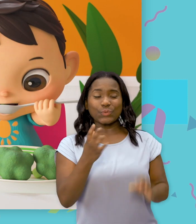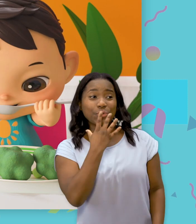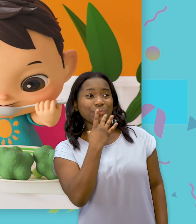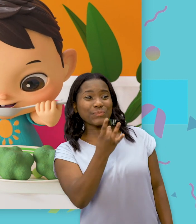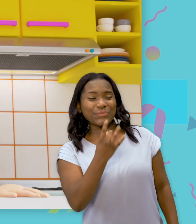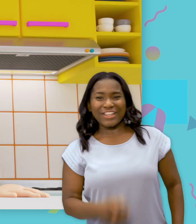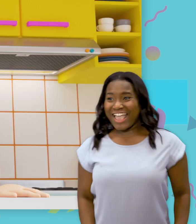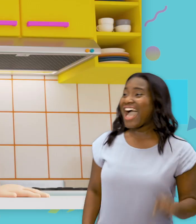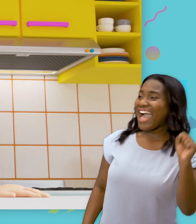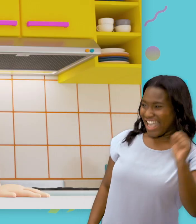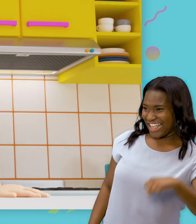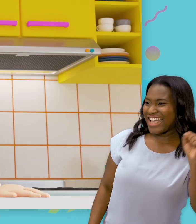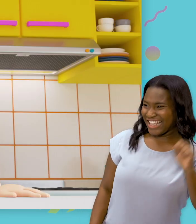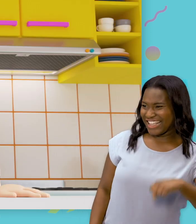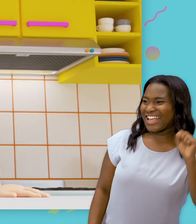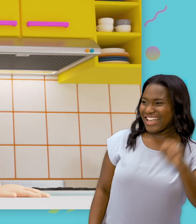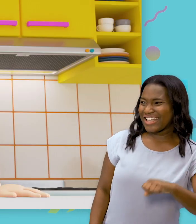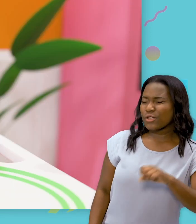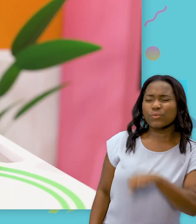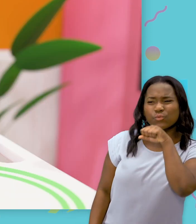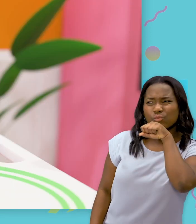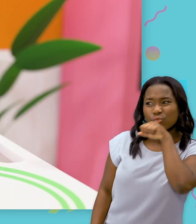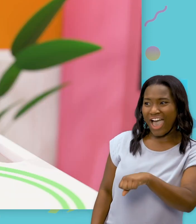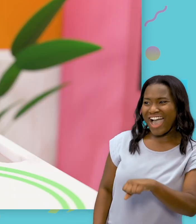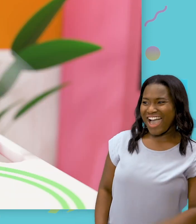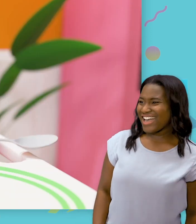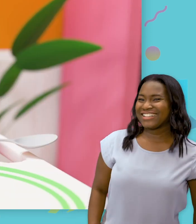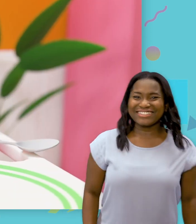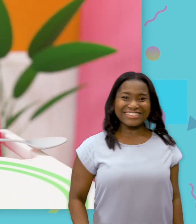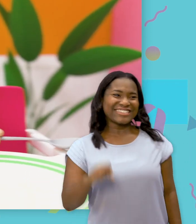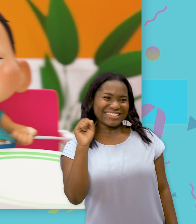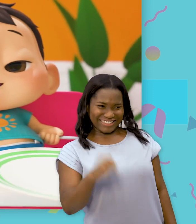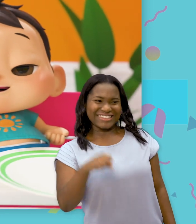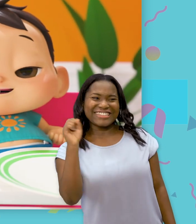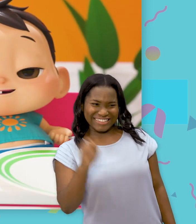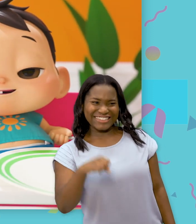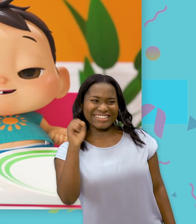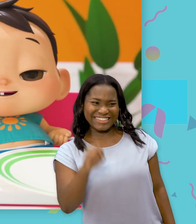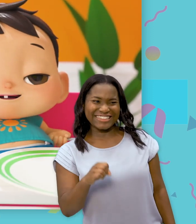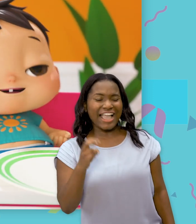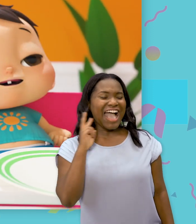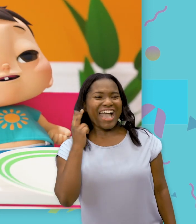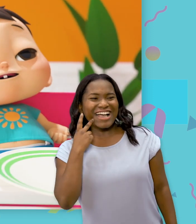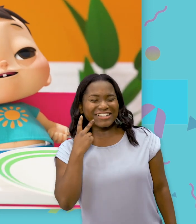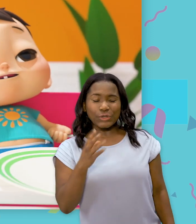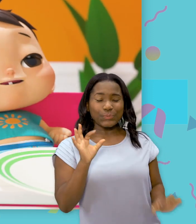Yes, yes, yes, we love to eat our veggies Yes, yes, yes, these veggies are a